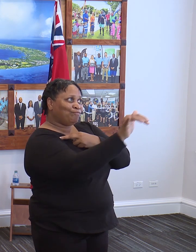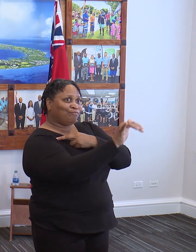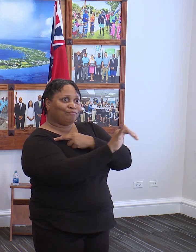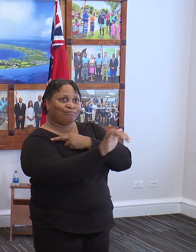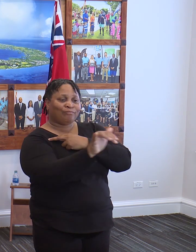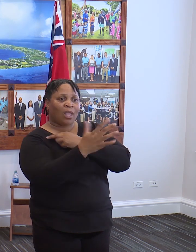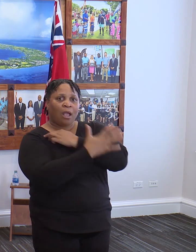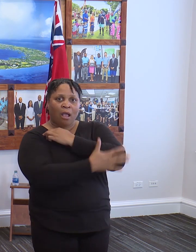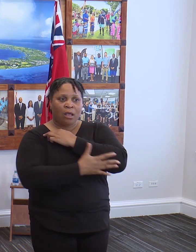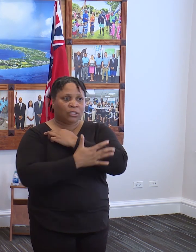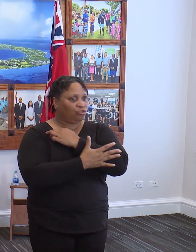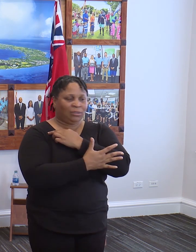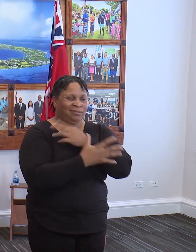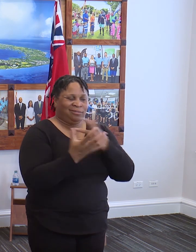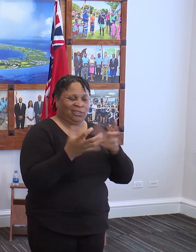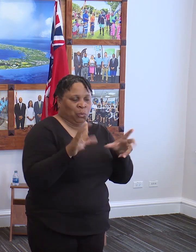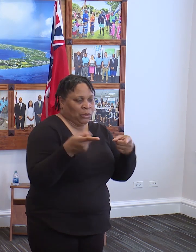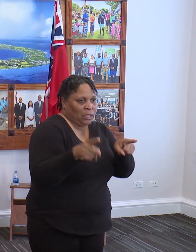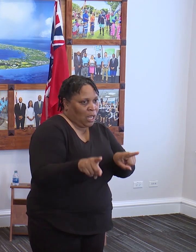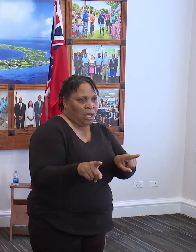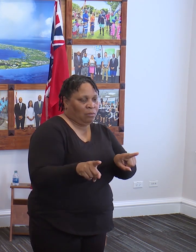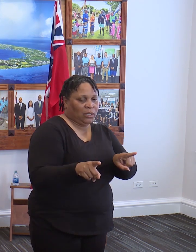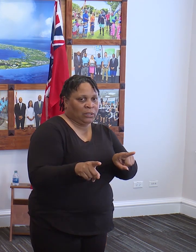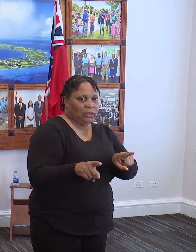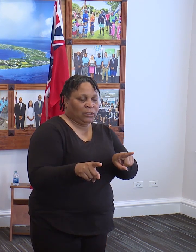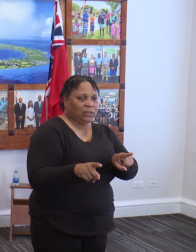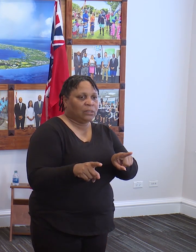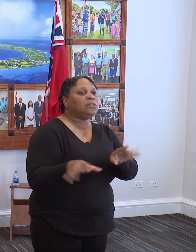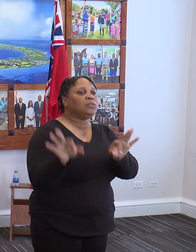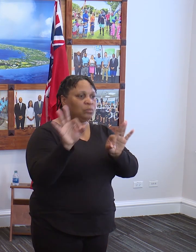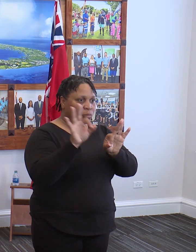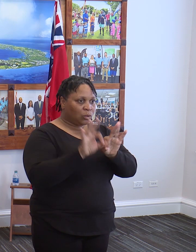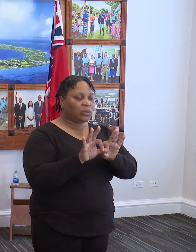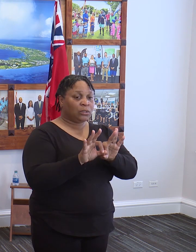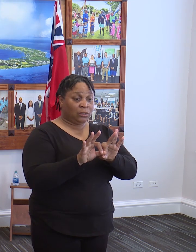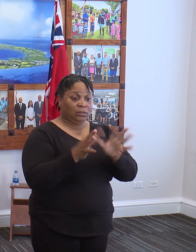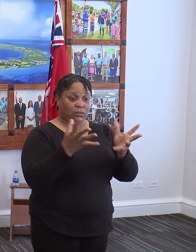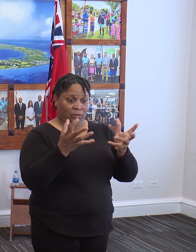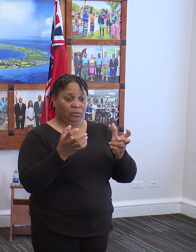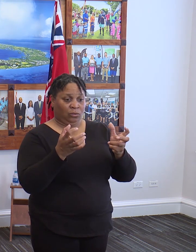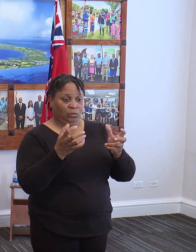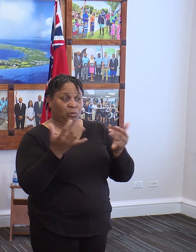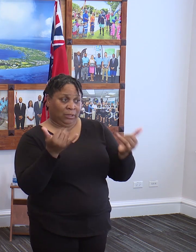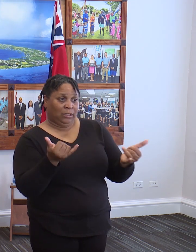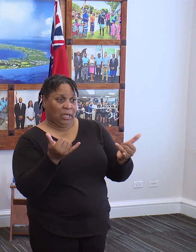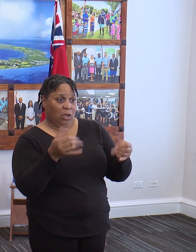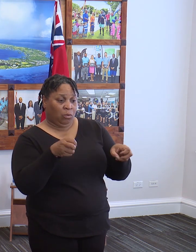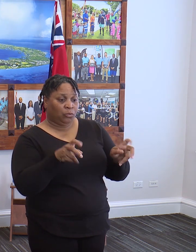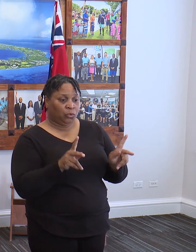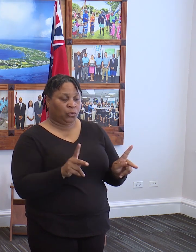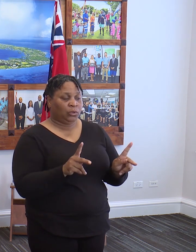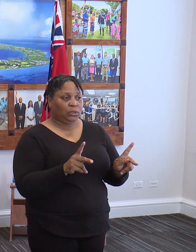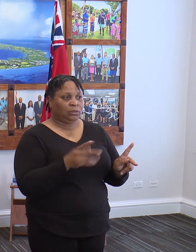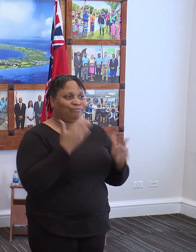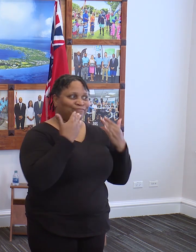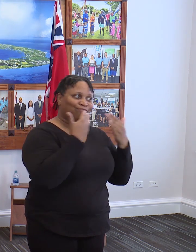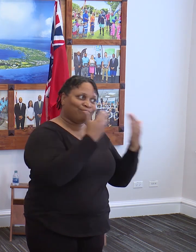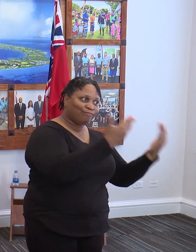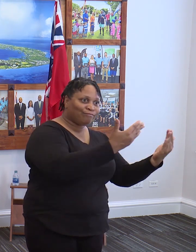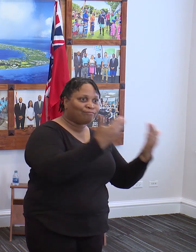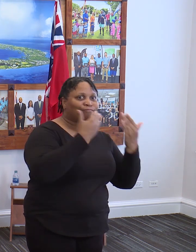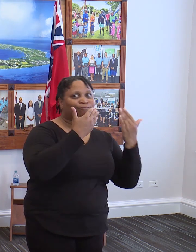do not want that to happen. So it is important and I want to take this time and opportunity, of course, to thank